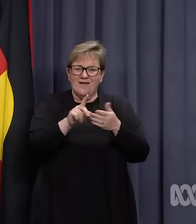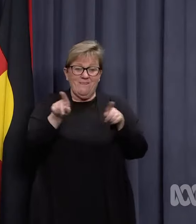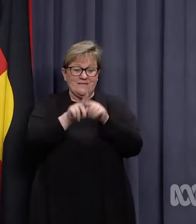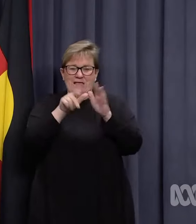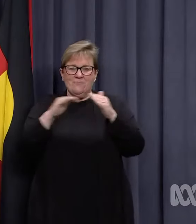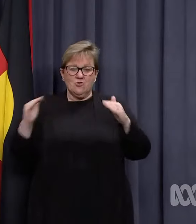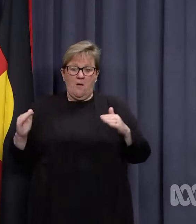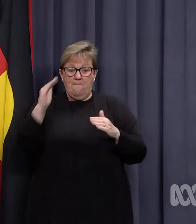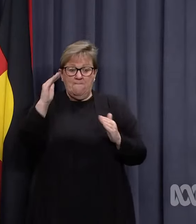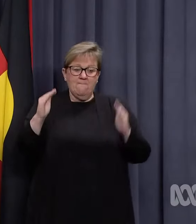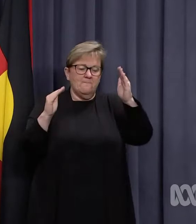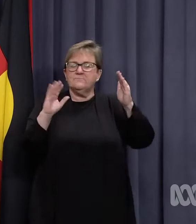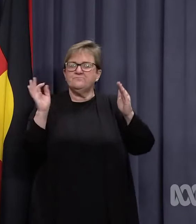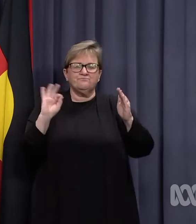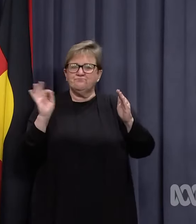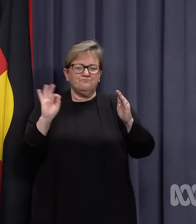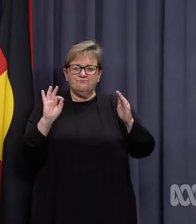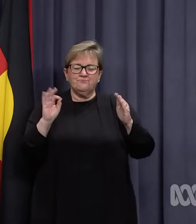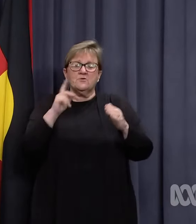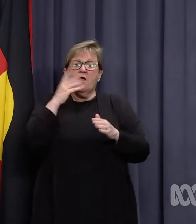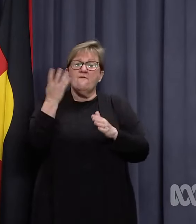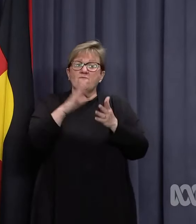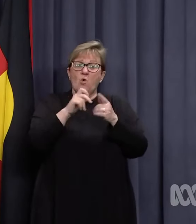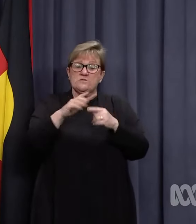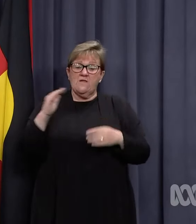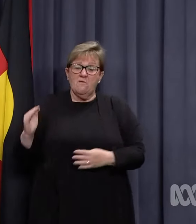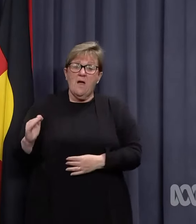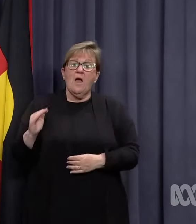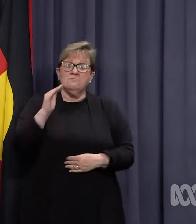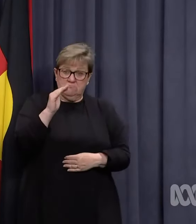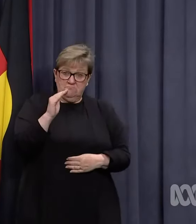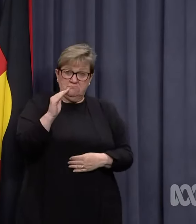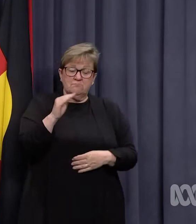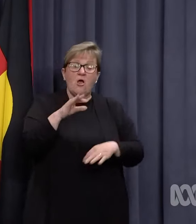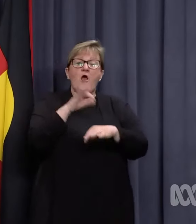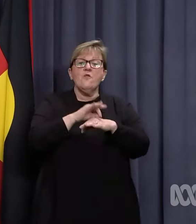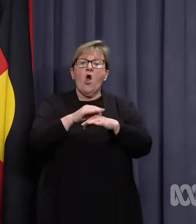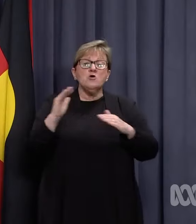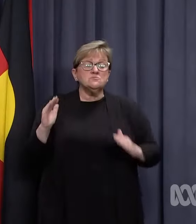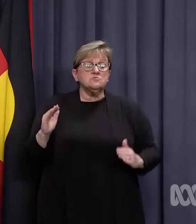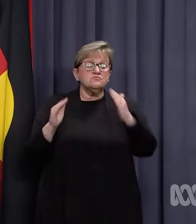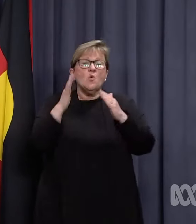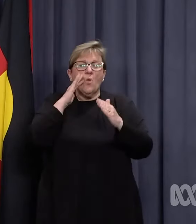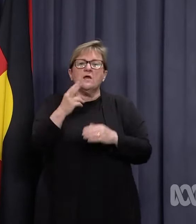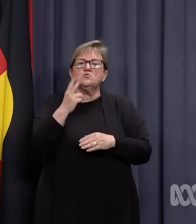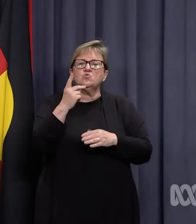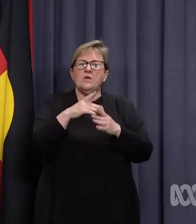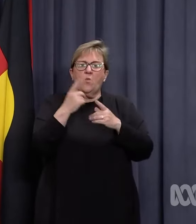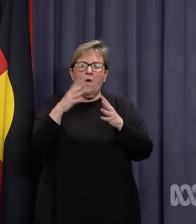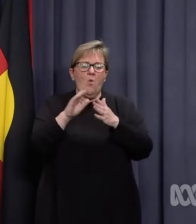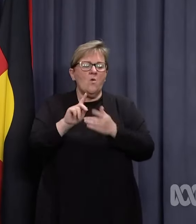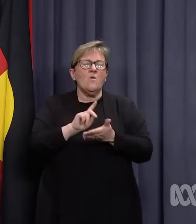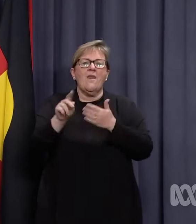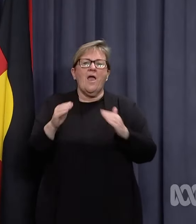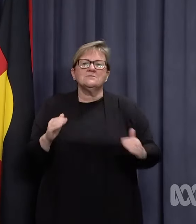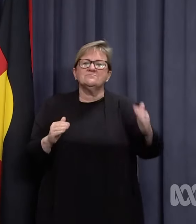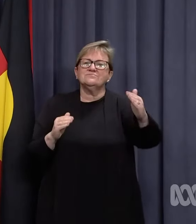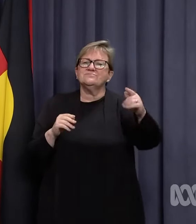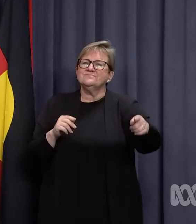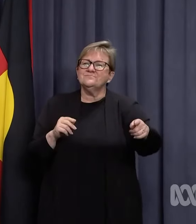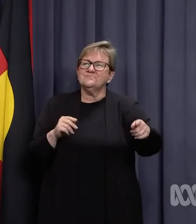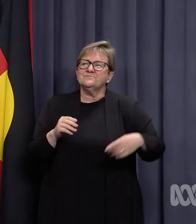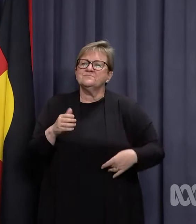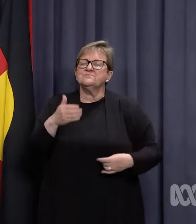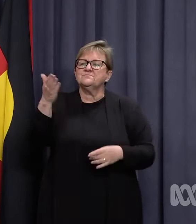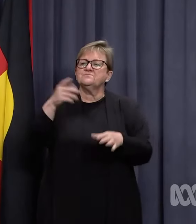if we expect the cases to peak at around the 14th of March, it'll be closer to the 21st of March that we actually start to see those hospitalisations peak. many